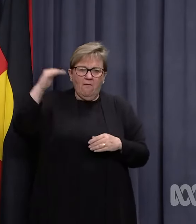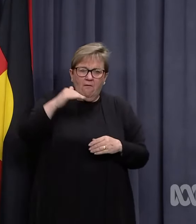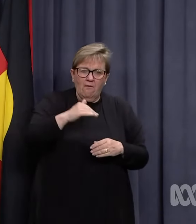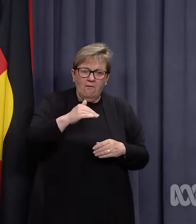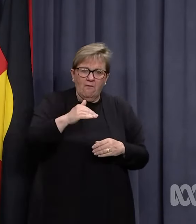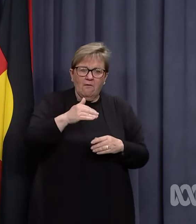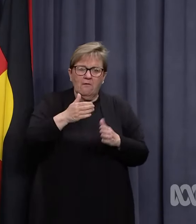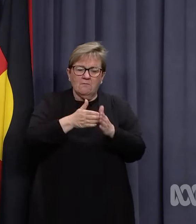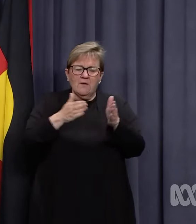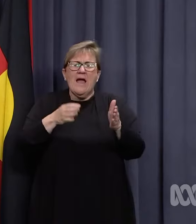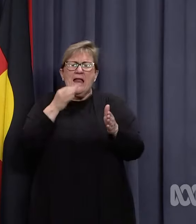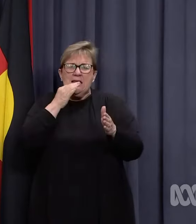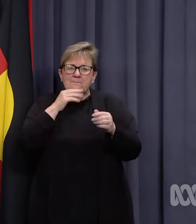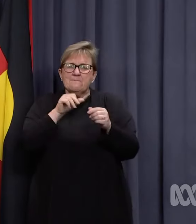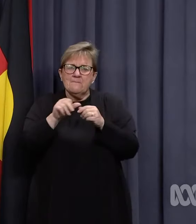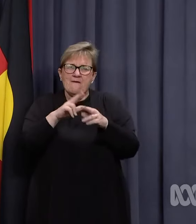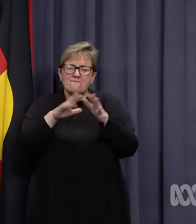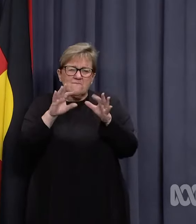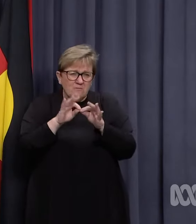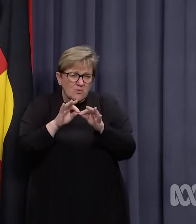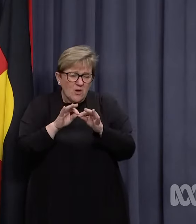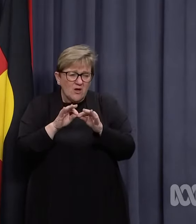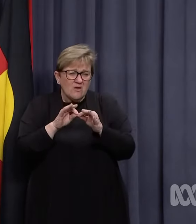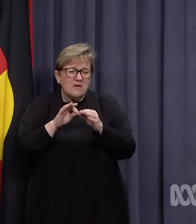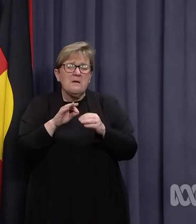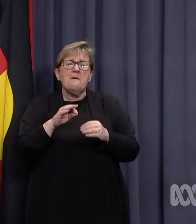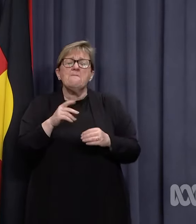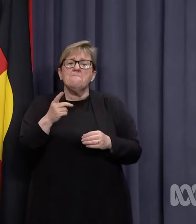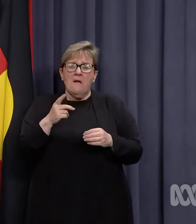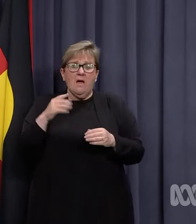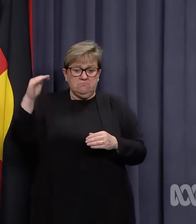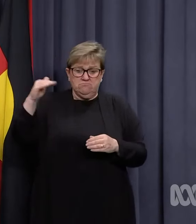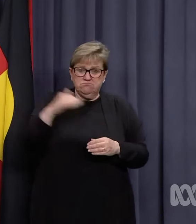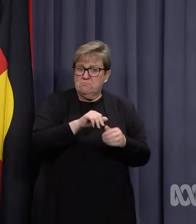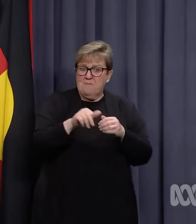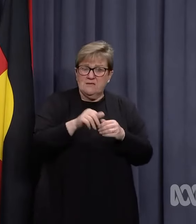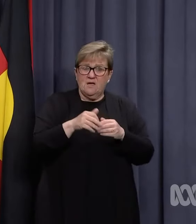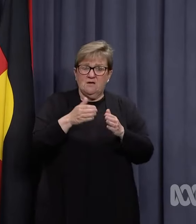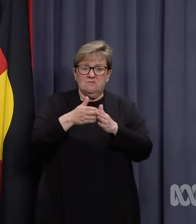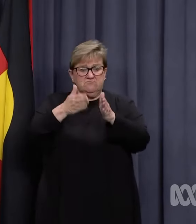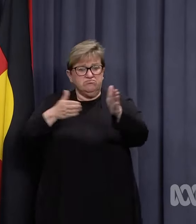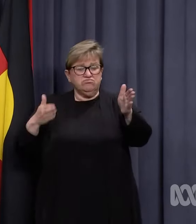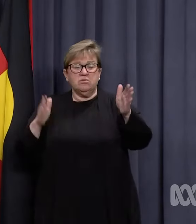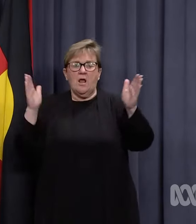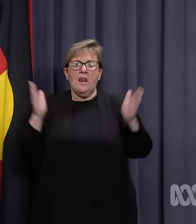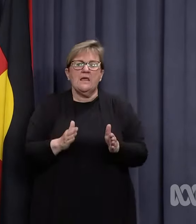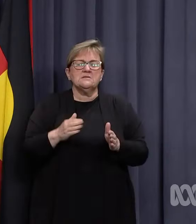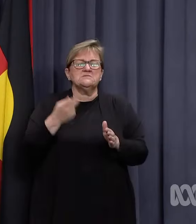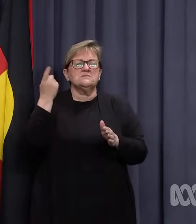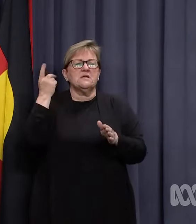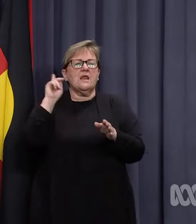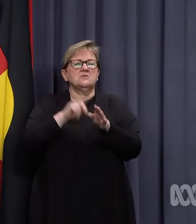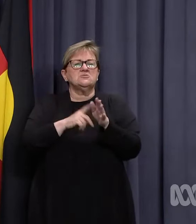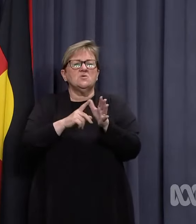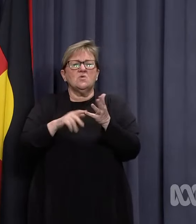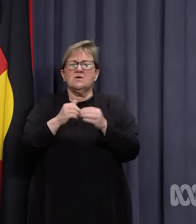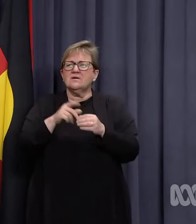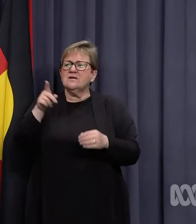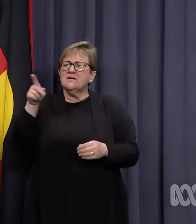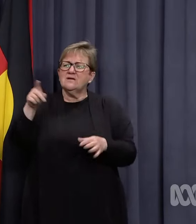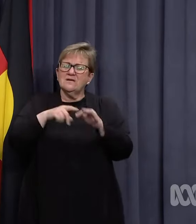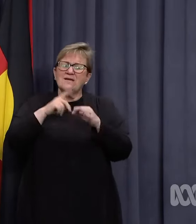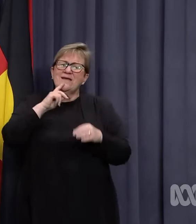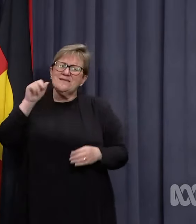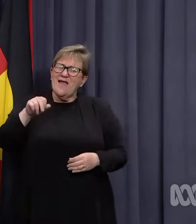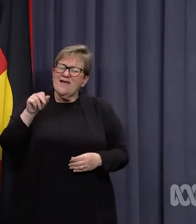It's picked up a little bit in February, but it has tracked down consistently since August last year. It's tracked down from that